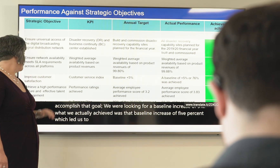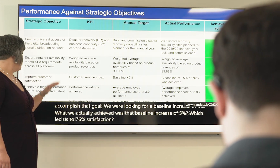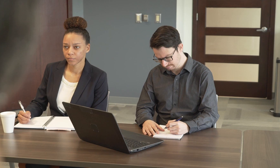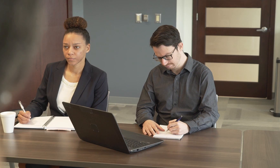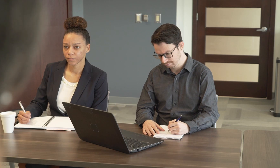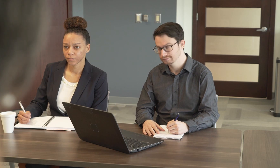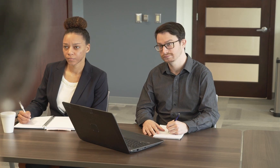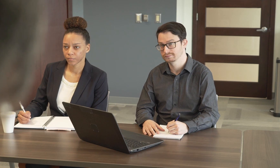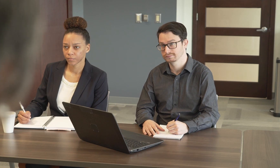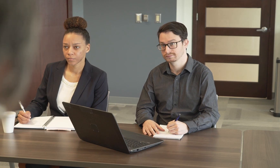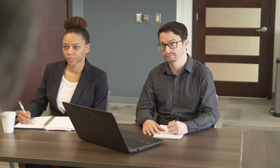Patrick appears on the screen.